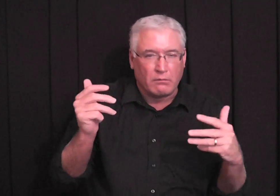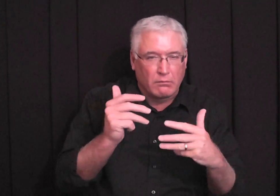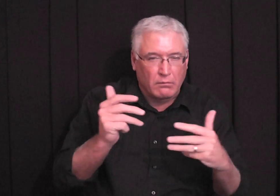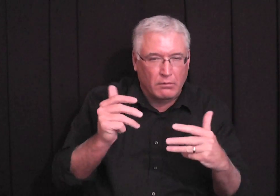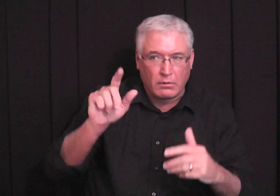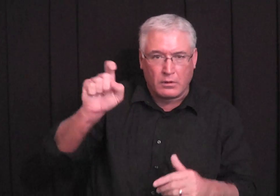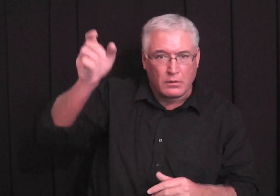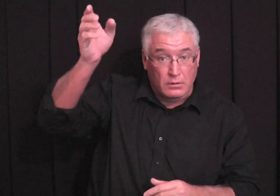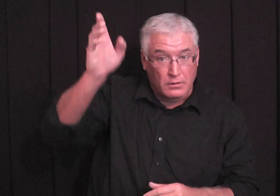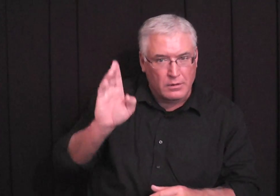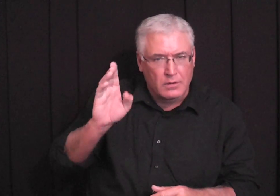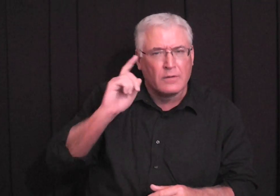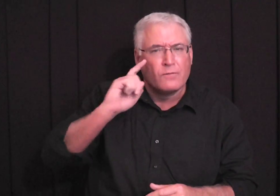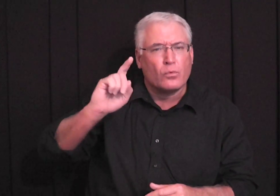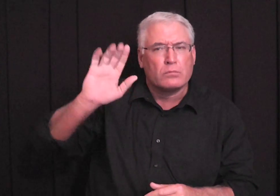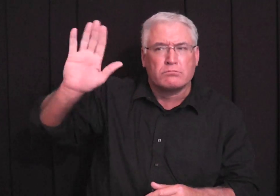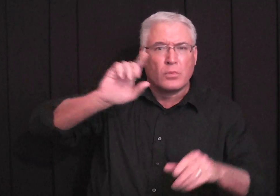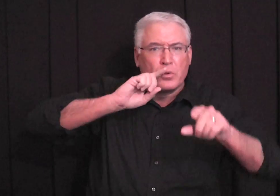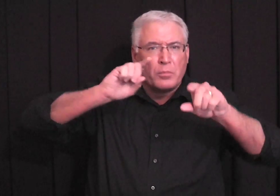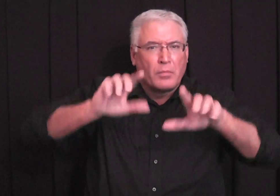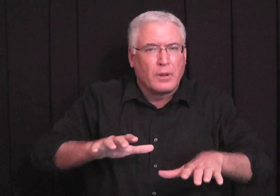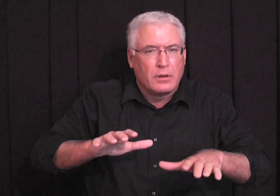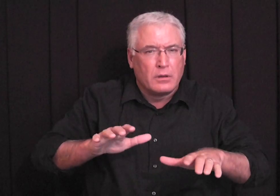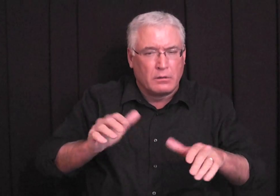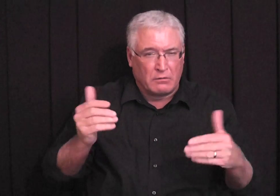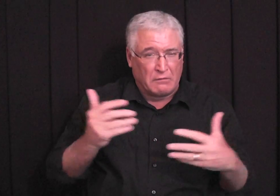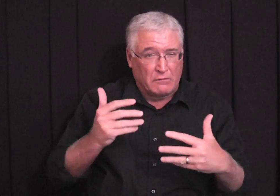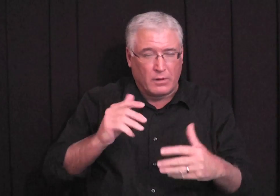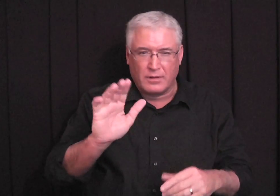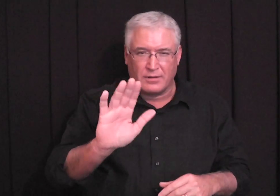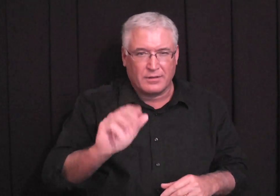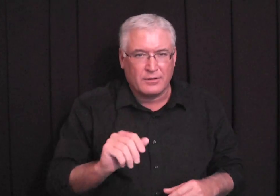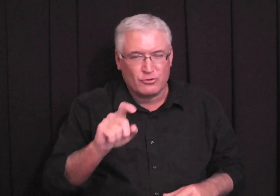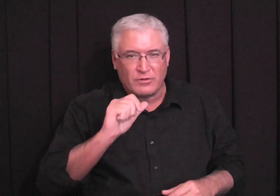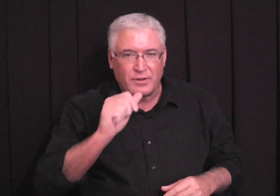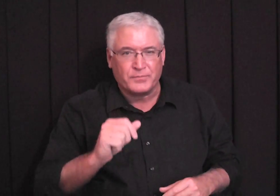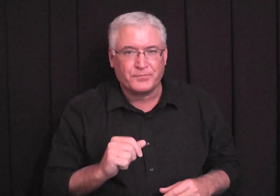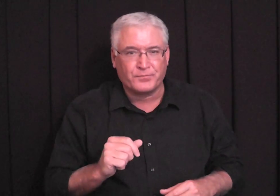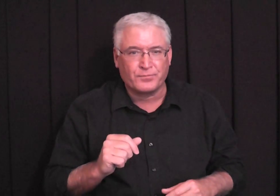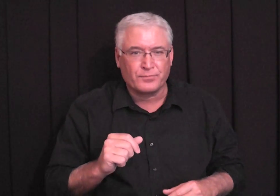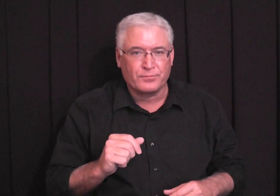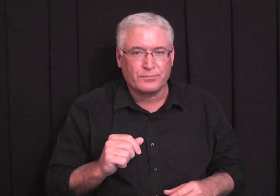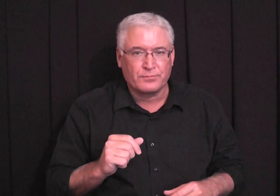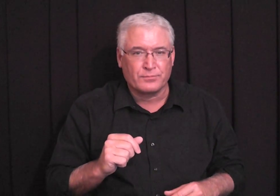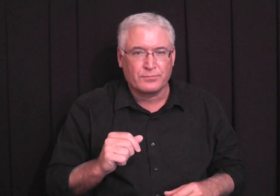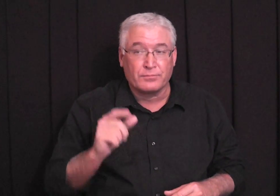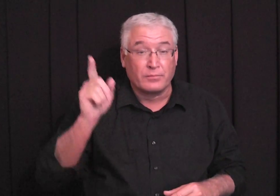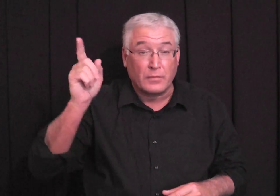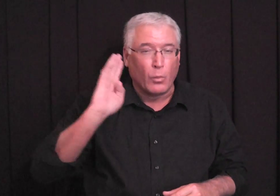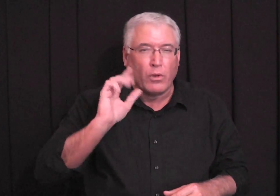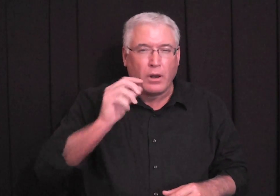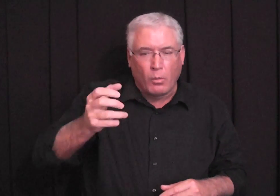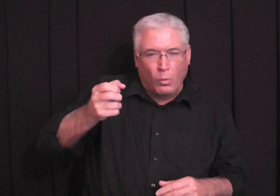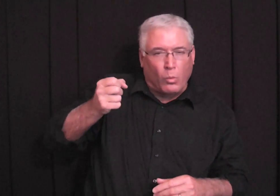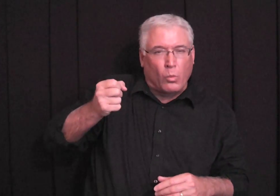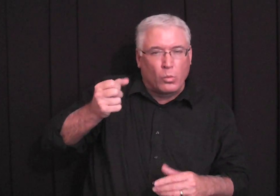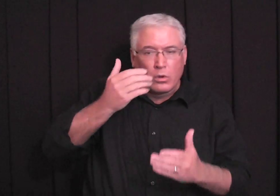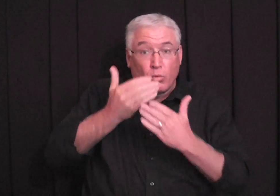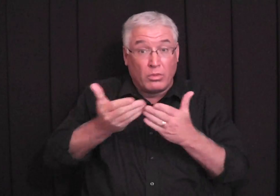The Bible says that we should not be afraid to ask God to bless us. No, we should not. God will